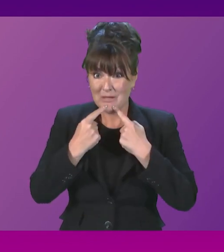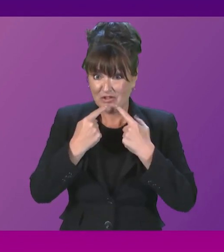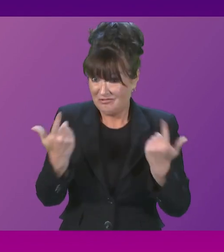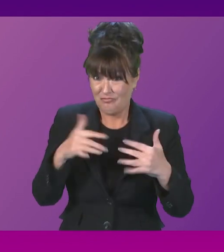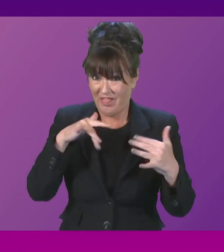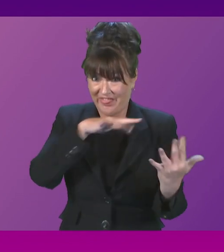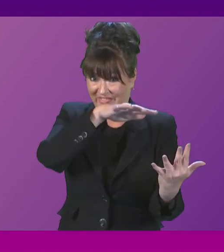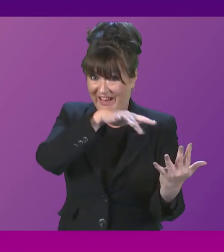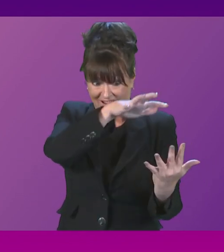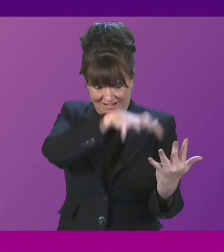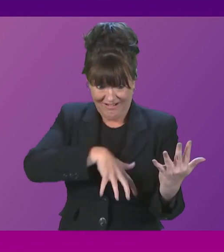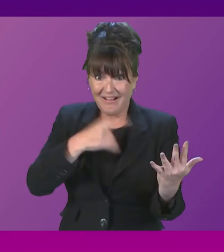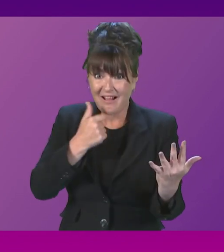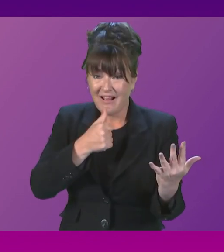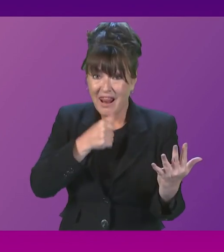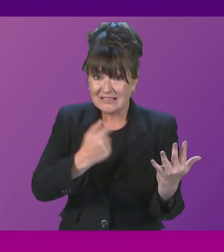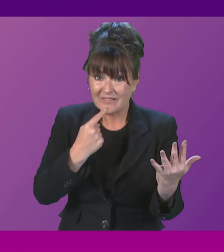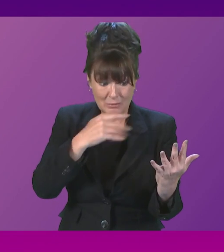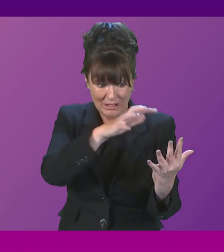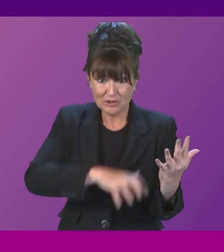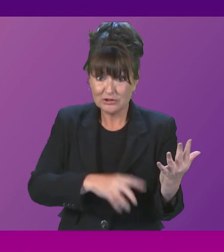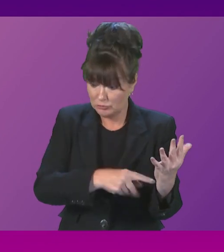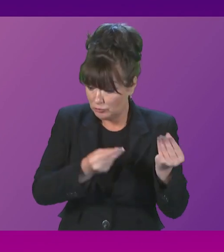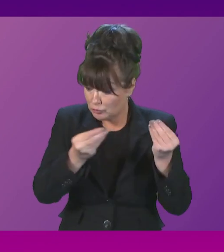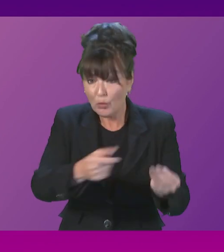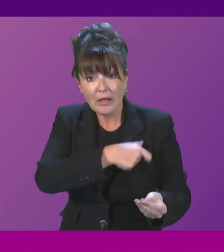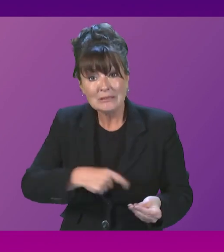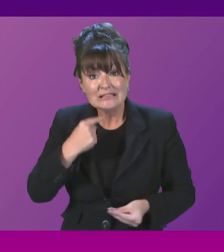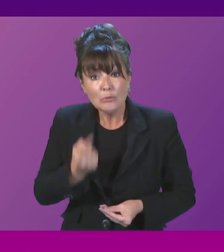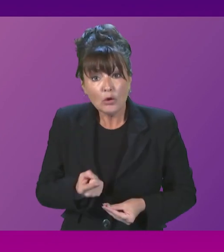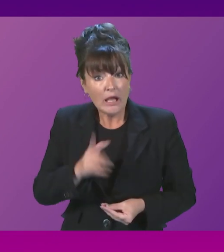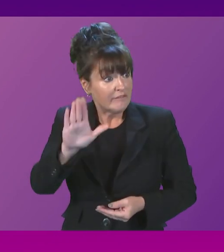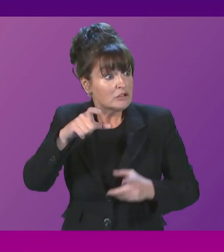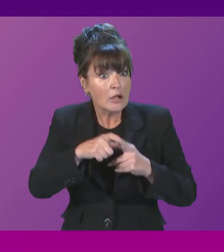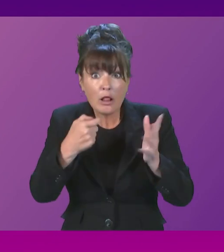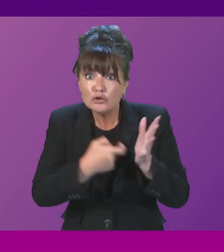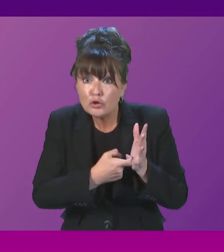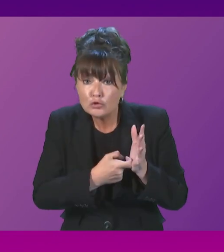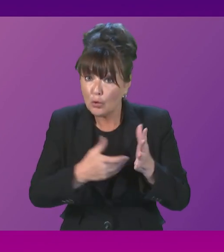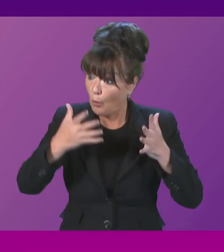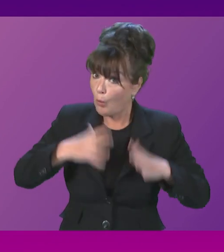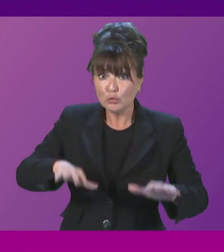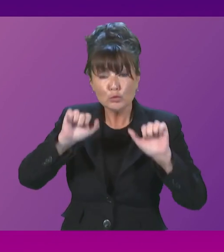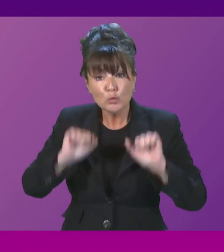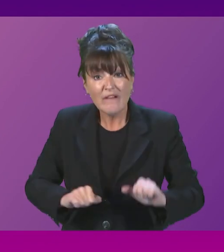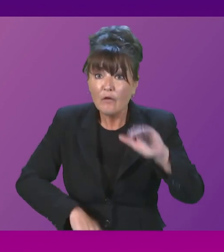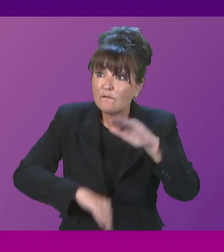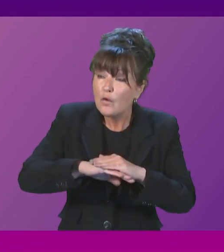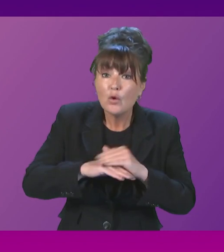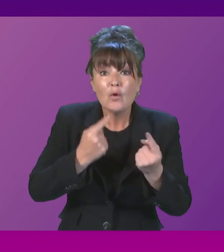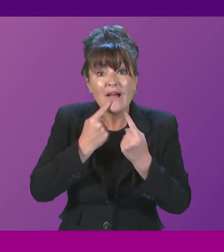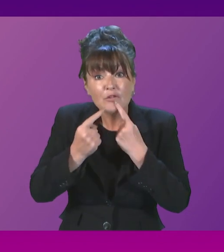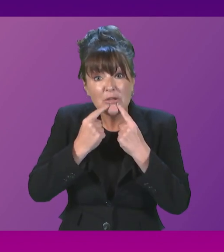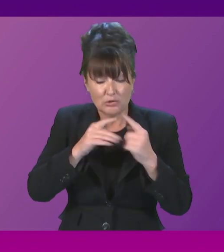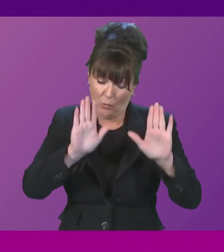letter that was sent to the parliamentary committee tomorrow. But if Douglas Ross wants to wait for the rest of the answer, he might get the detail